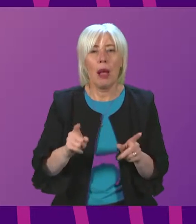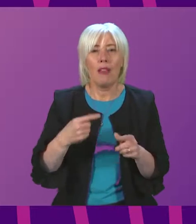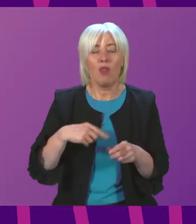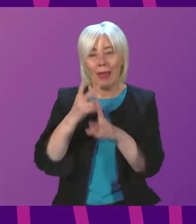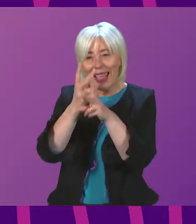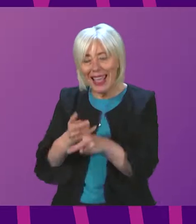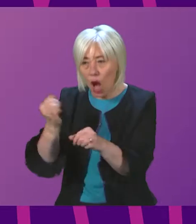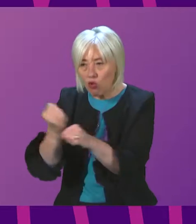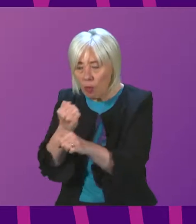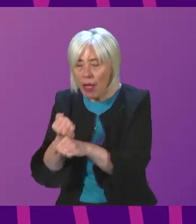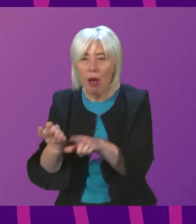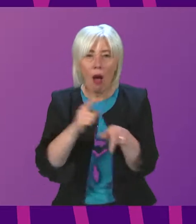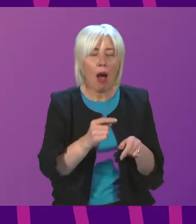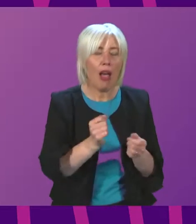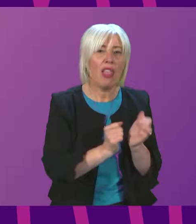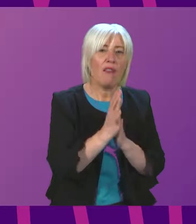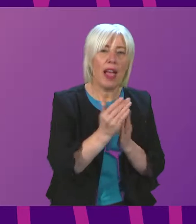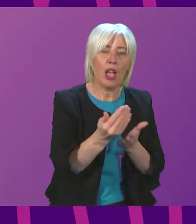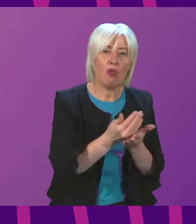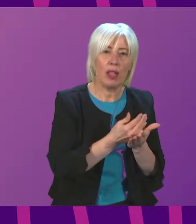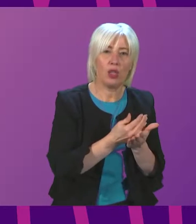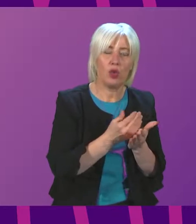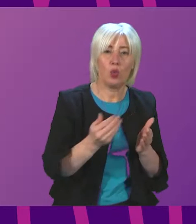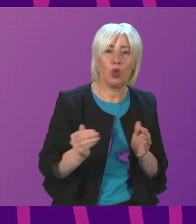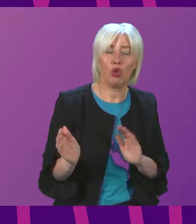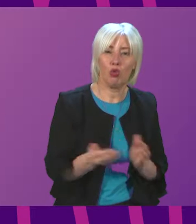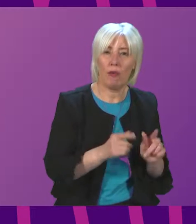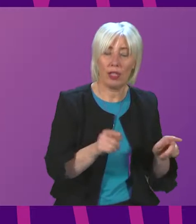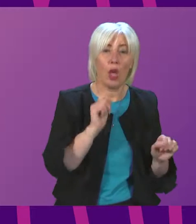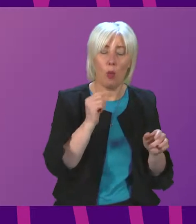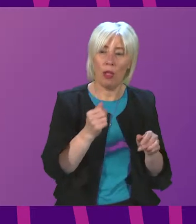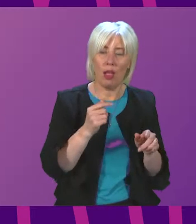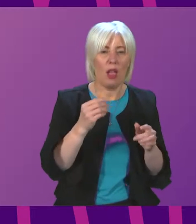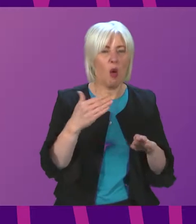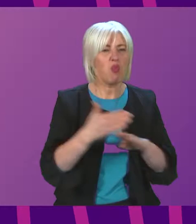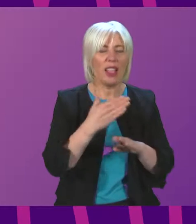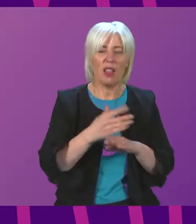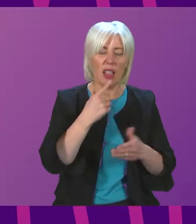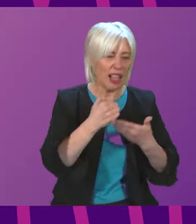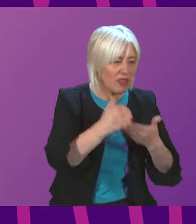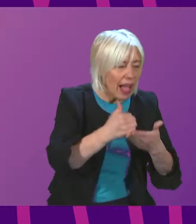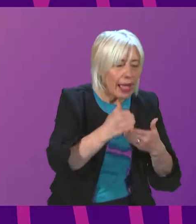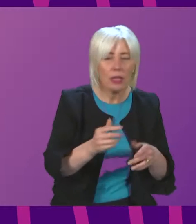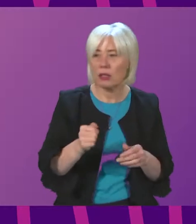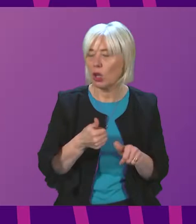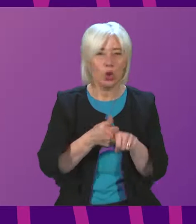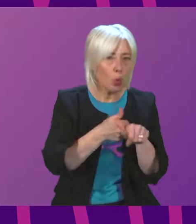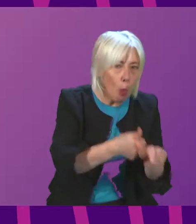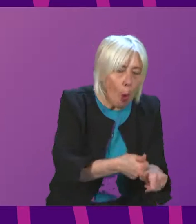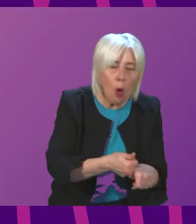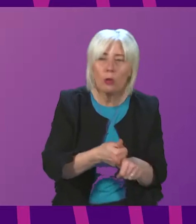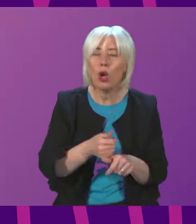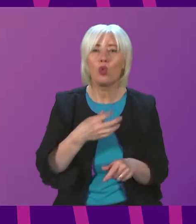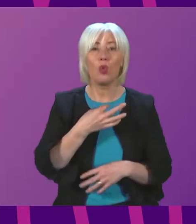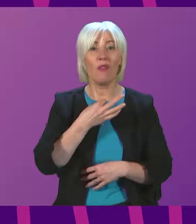Care and Repair and the Fire and Rescue Service, they're providing practical advice and support to vulnerable people. And we've had very